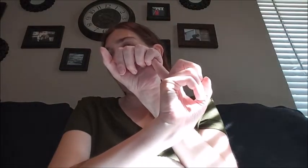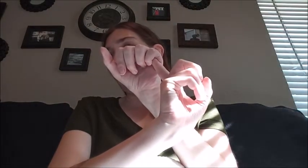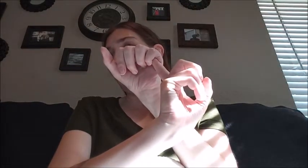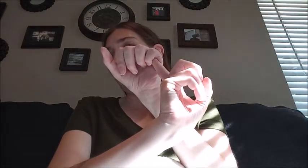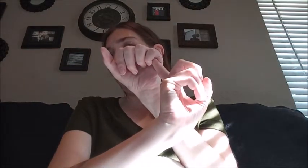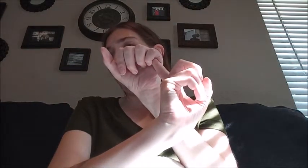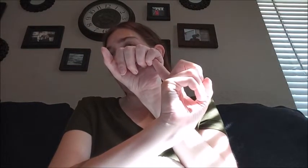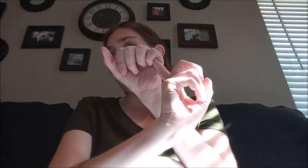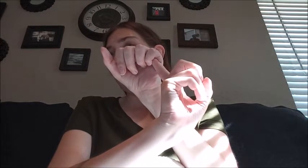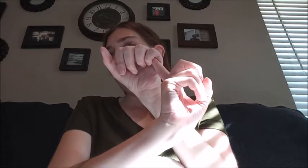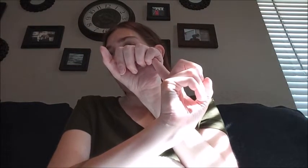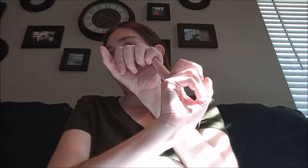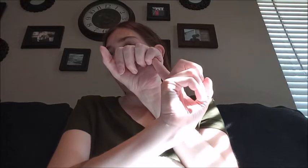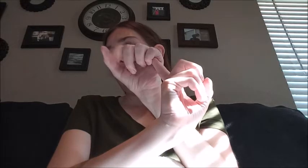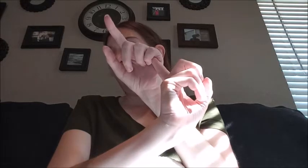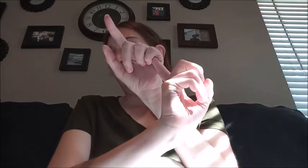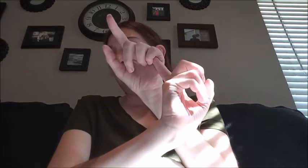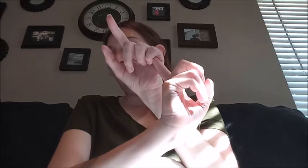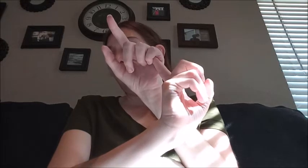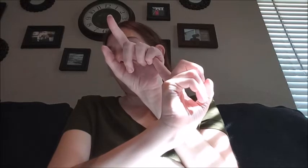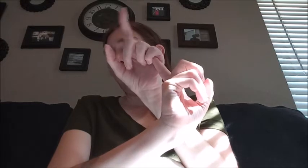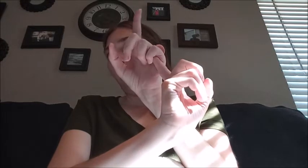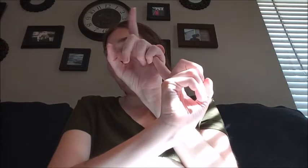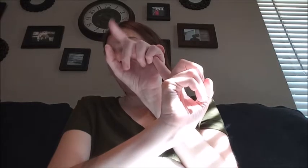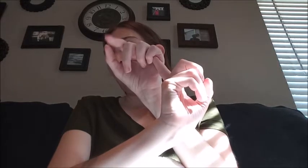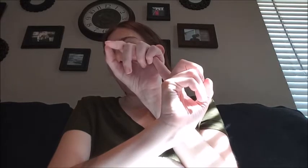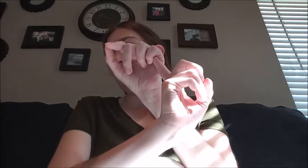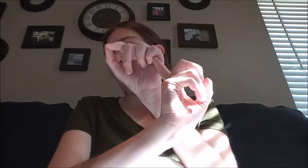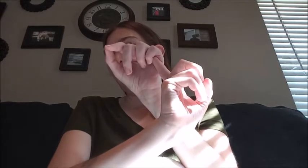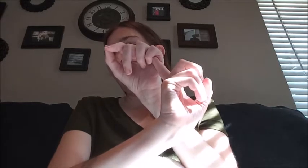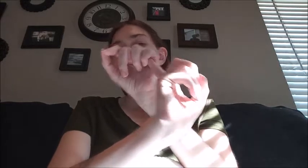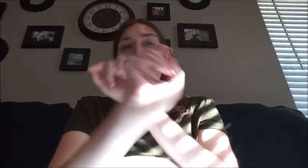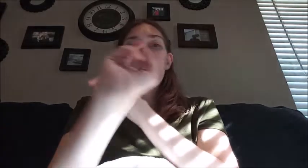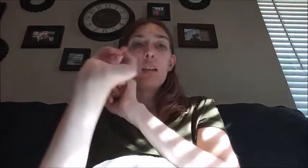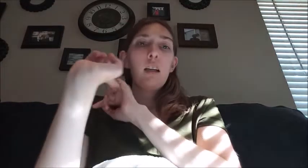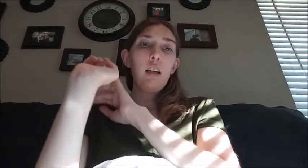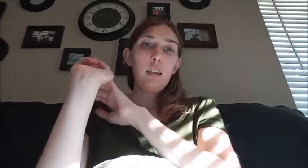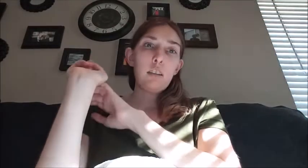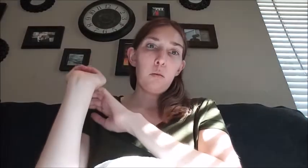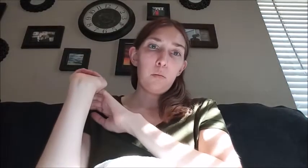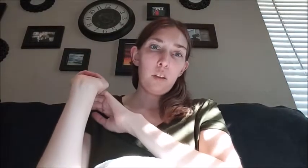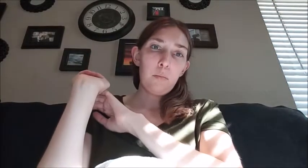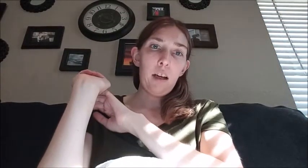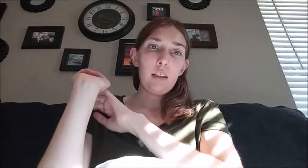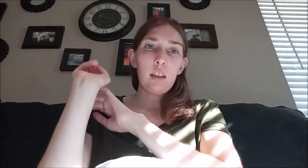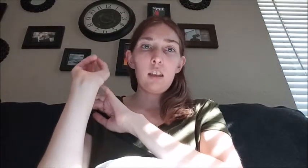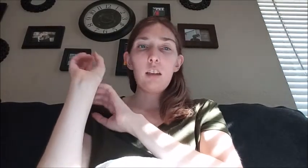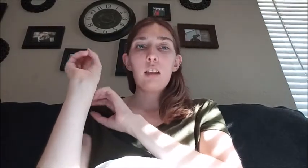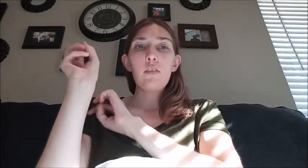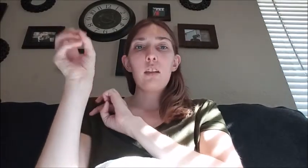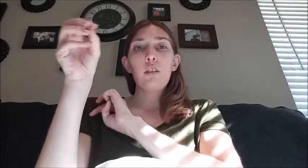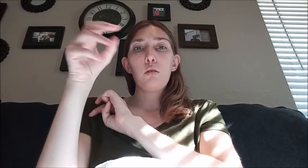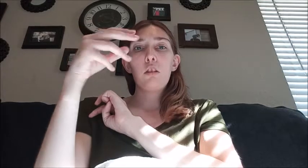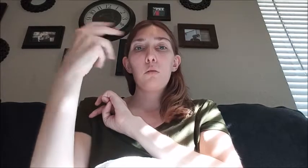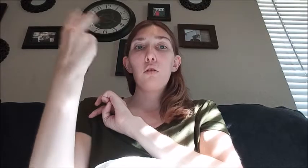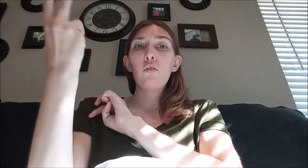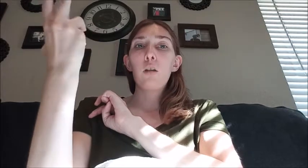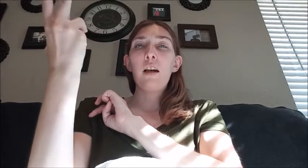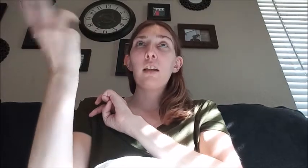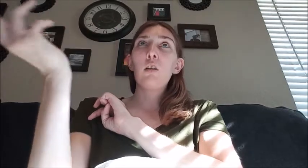it has um the white chocolate mocha sauce in it and instead of cream I did the vanilla sweet cream cold foam I know